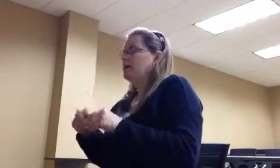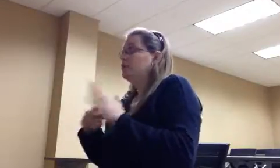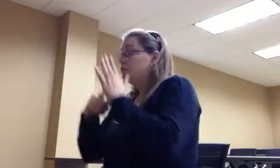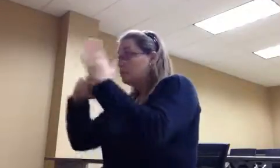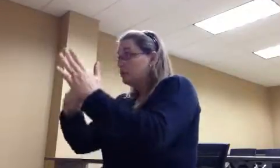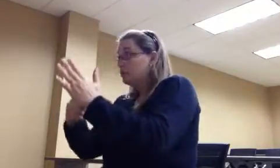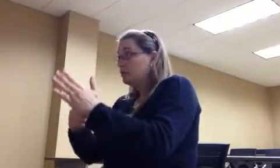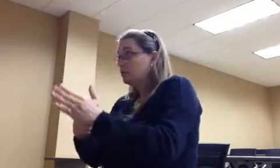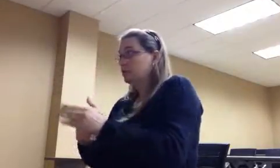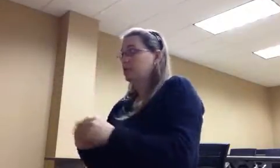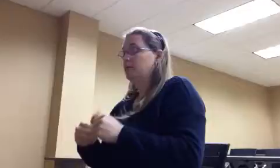Repeat after me.